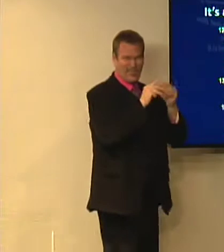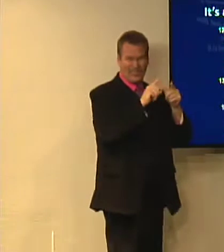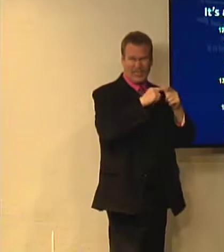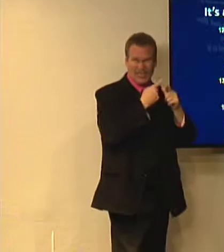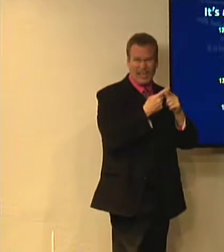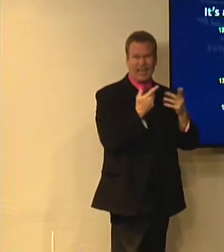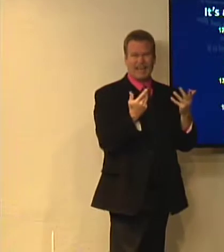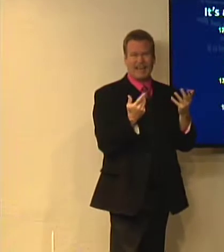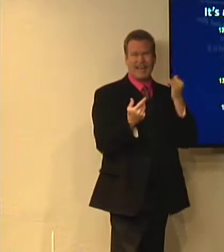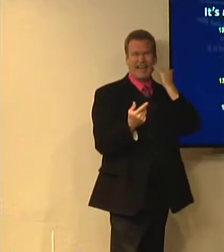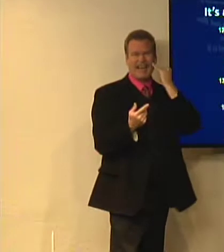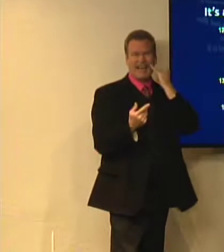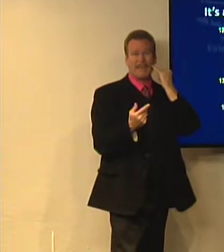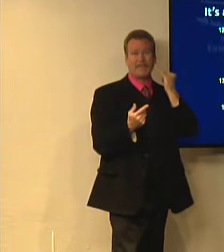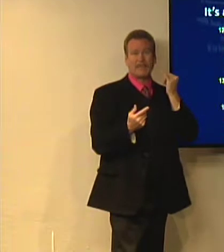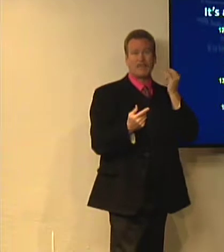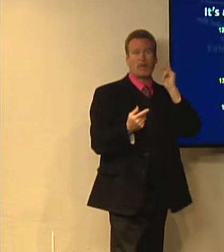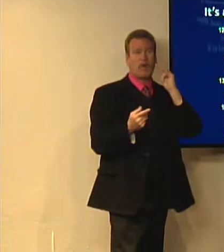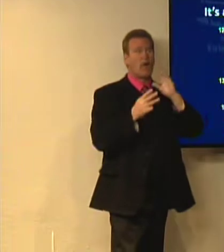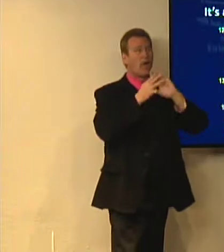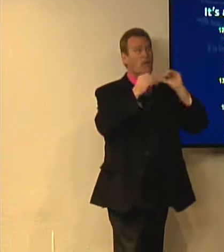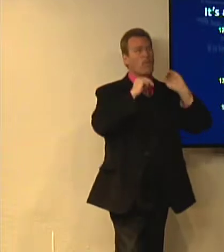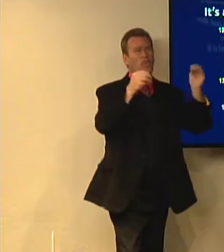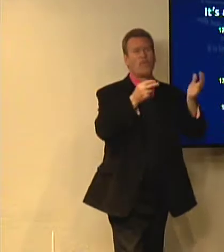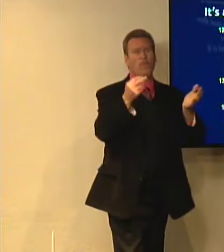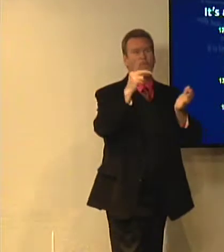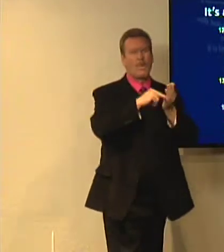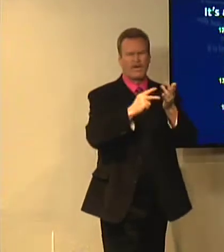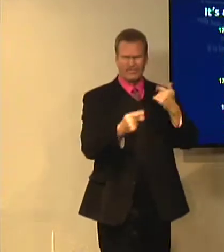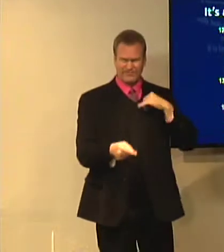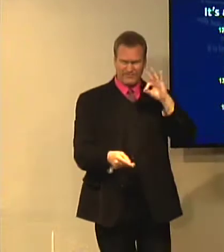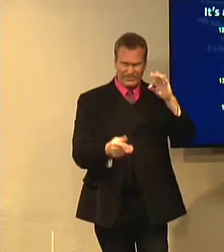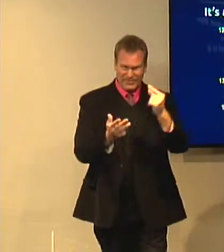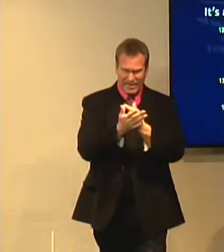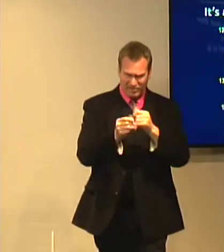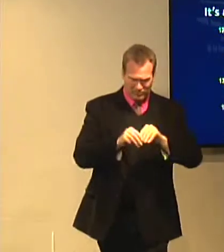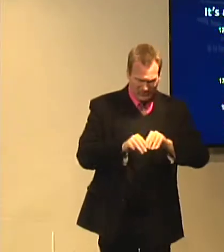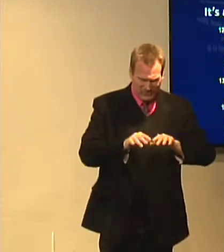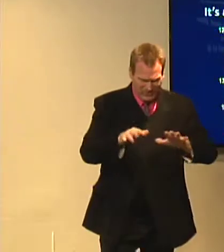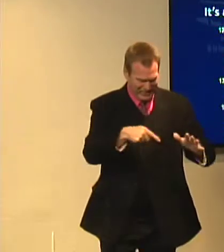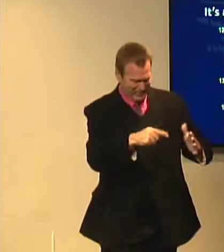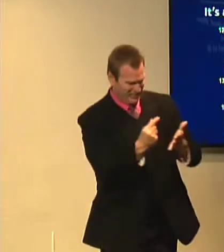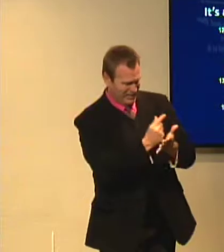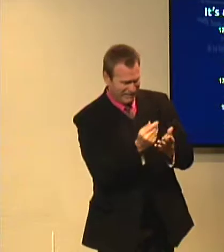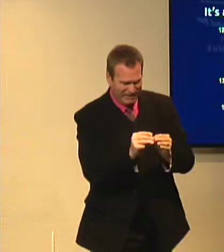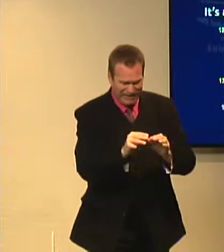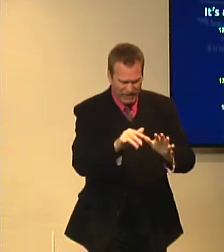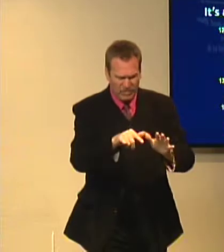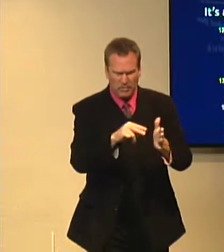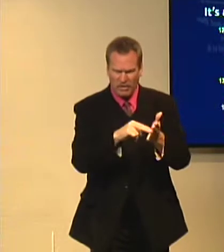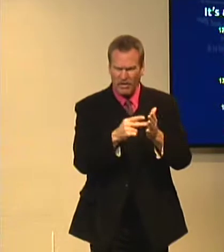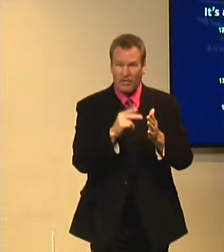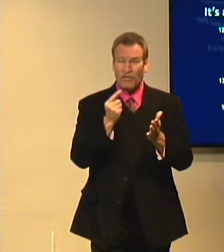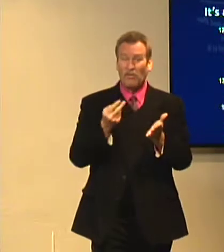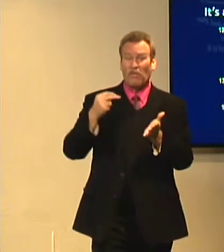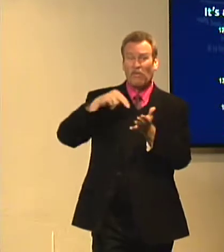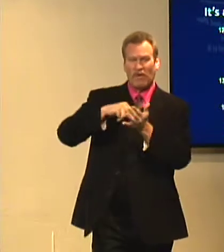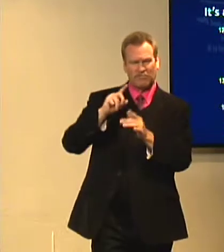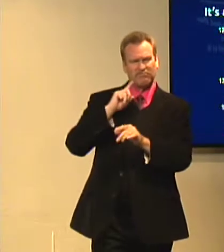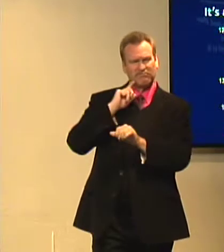I added the word then, because some people are saying Jesus Christ has not been risen from the dead, and Paul's like, but that's